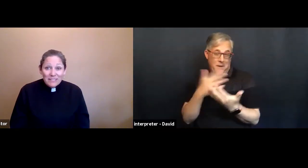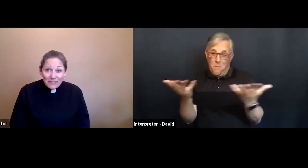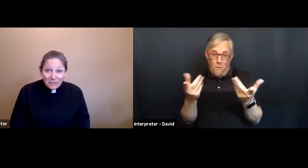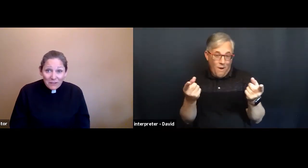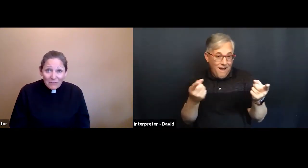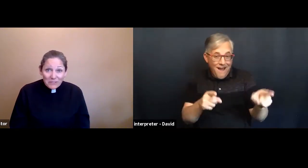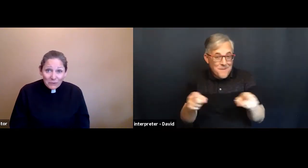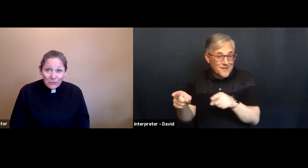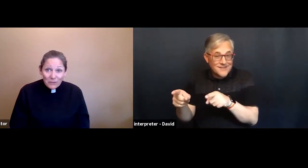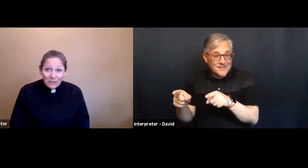still loves you